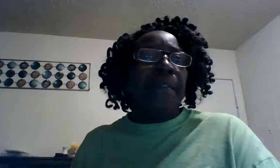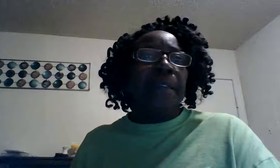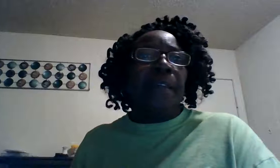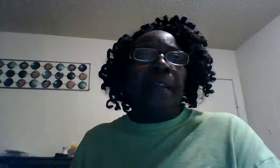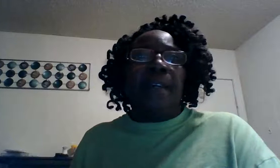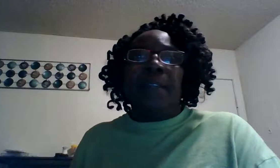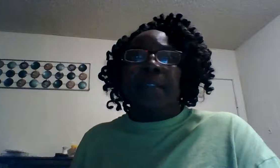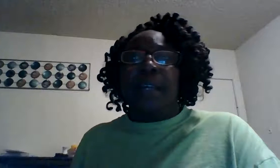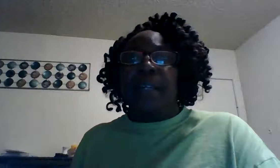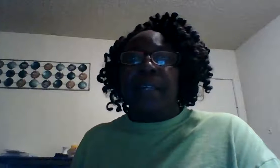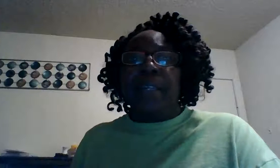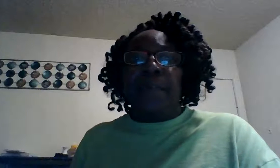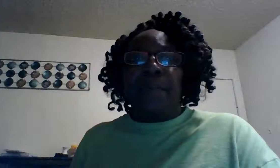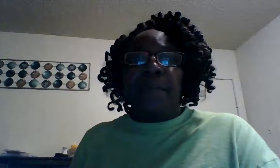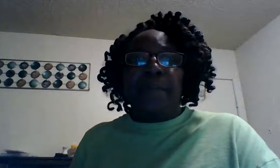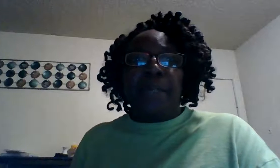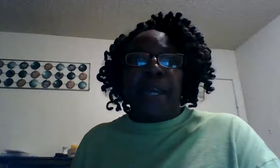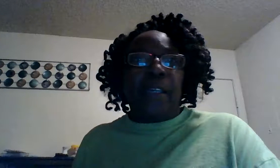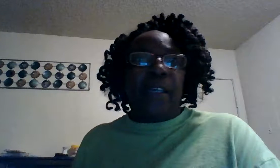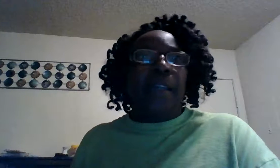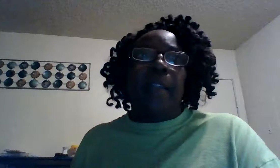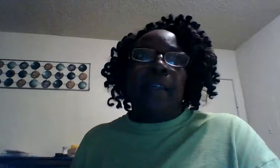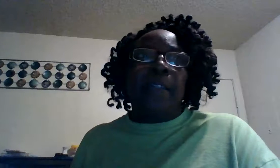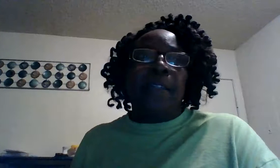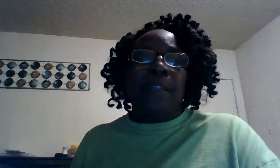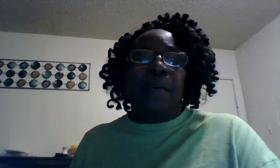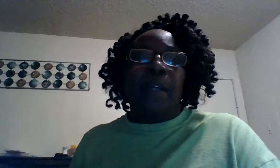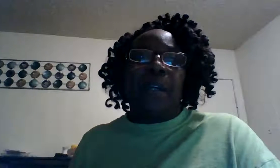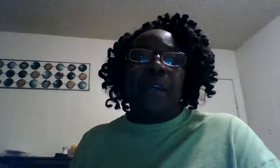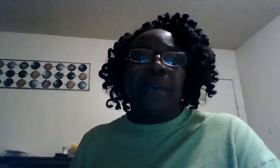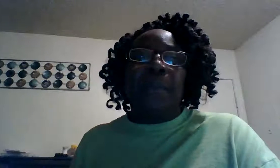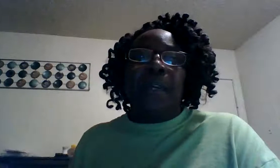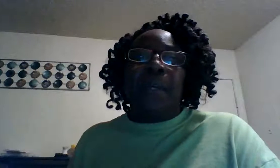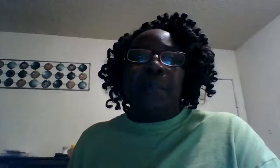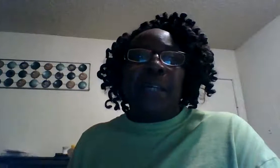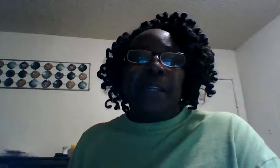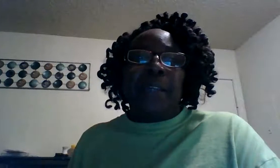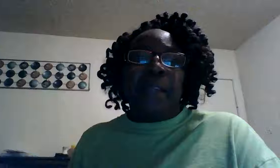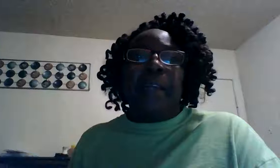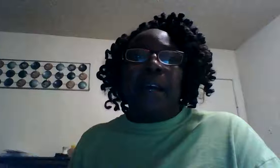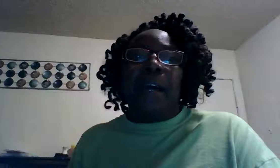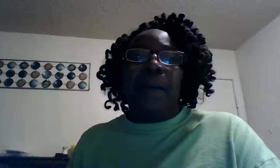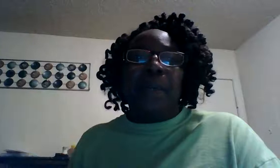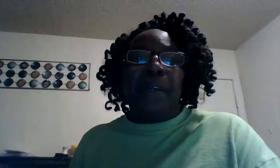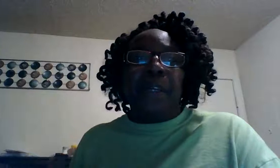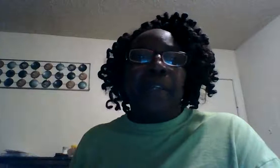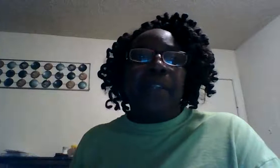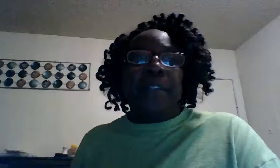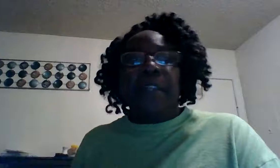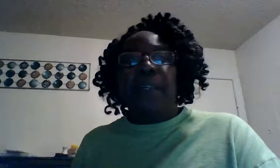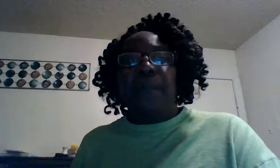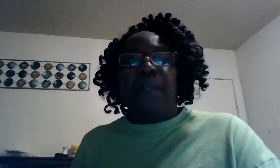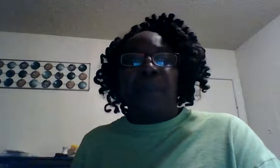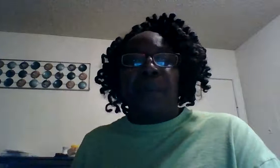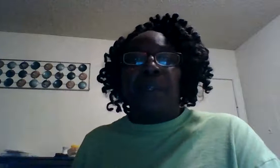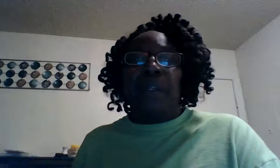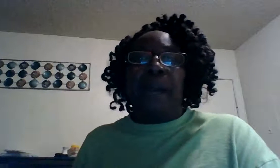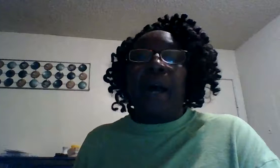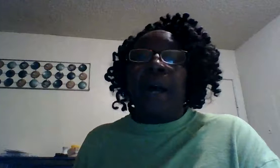sunday we had other things going on but thank god we are here still with the word of god